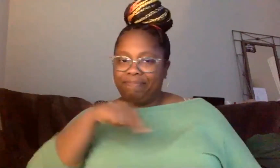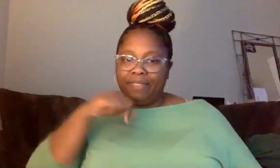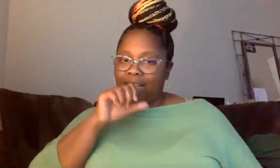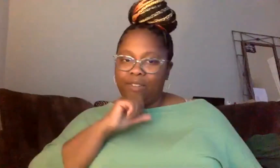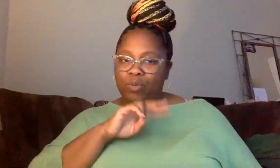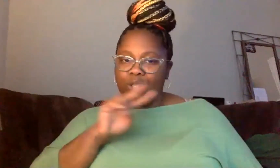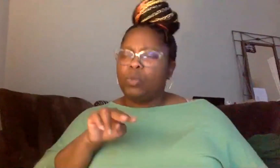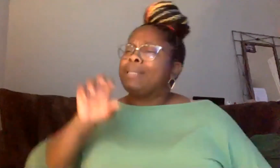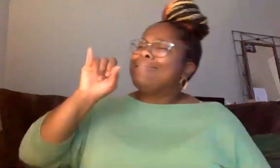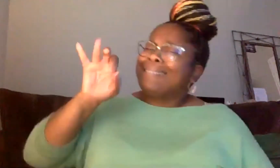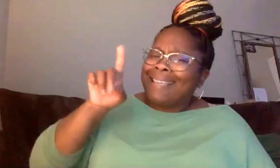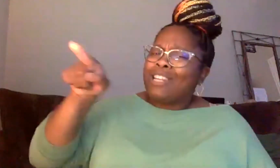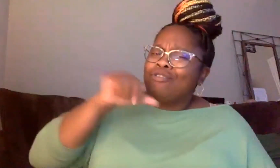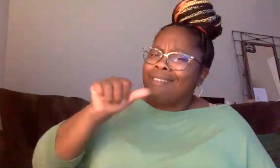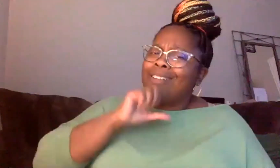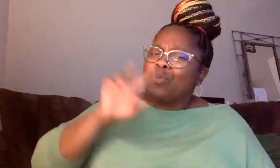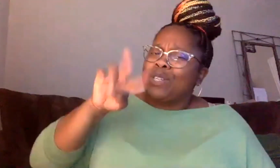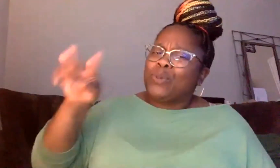Sid, you are not 22 years old.